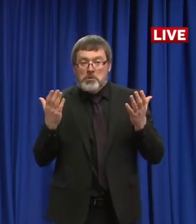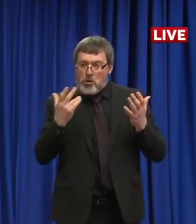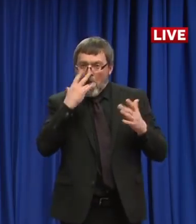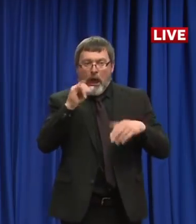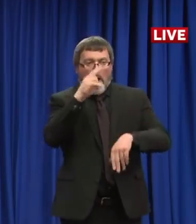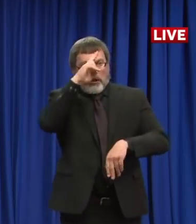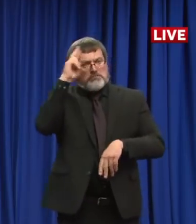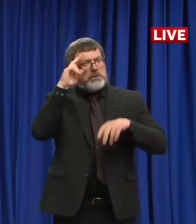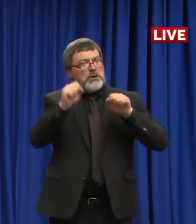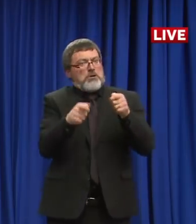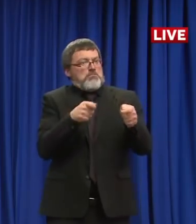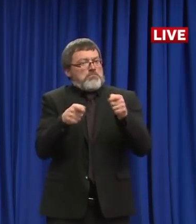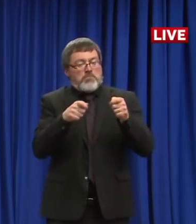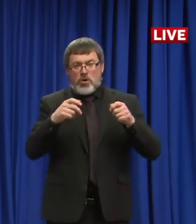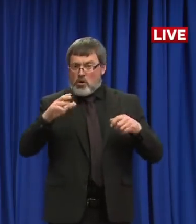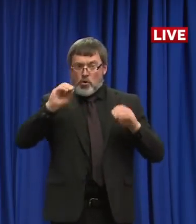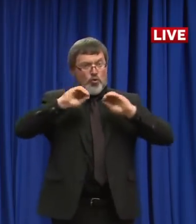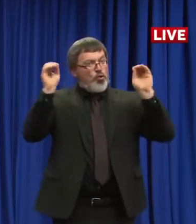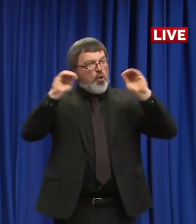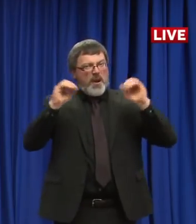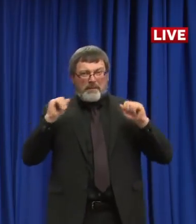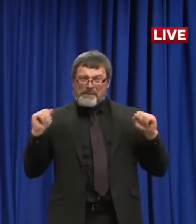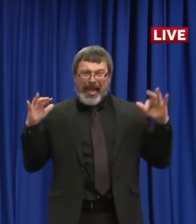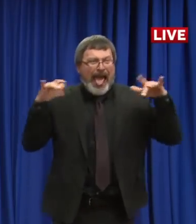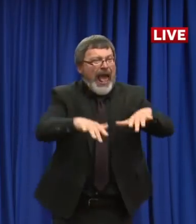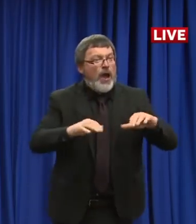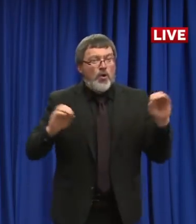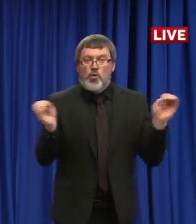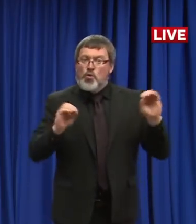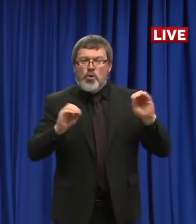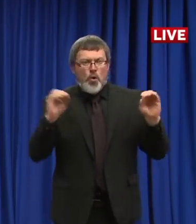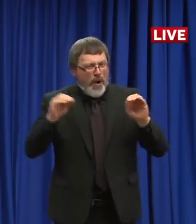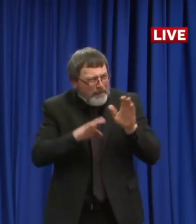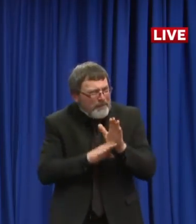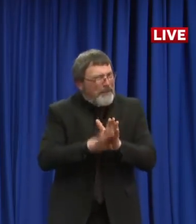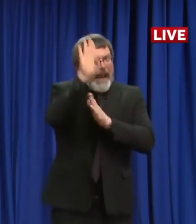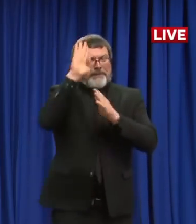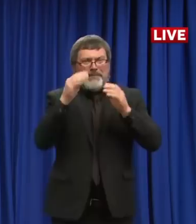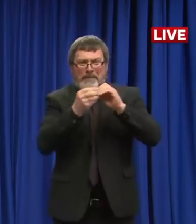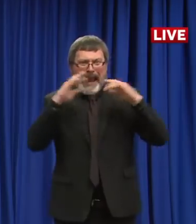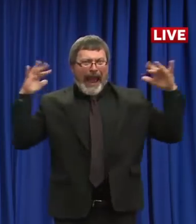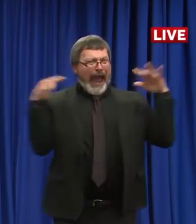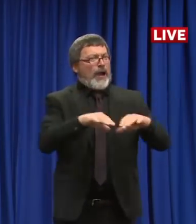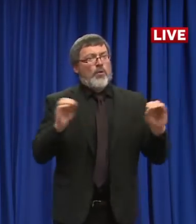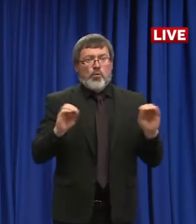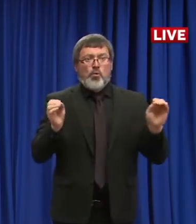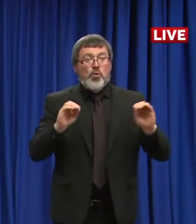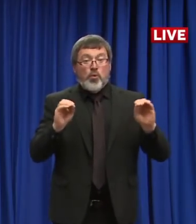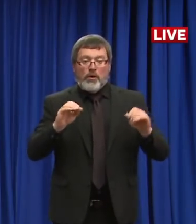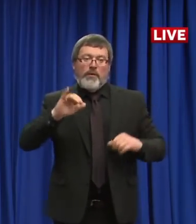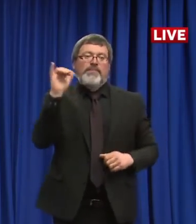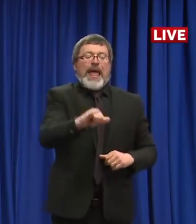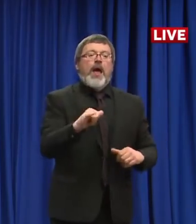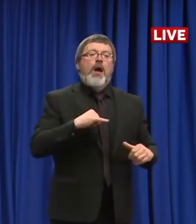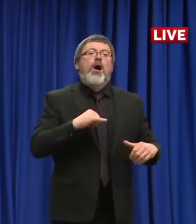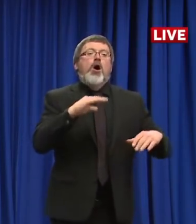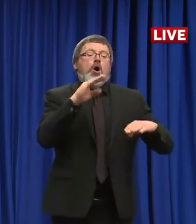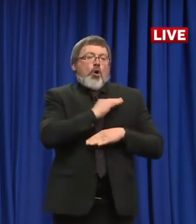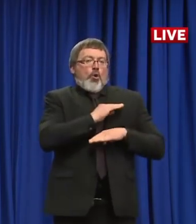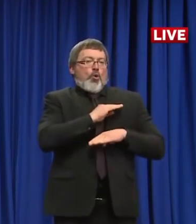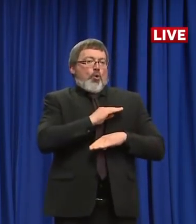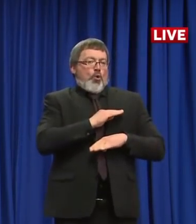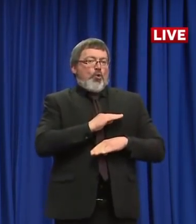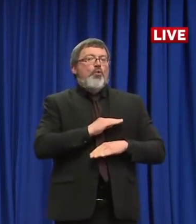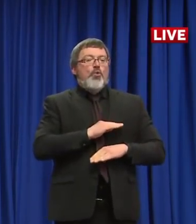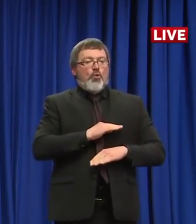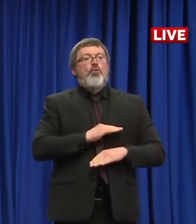surge or exponential increase in the number of people requiring hospitalization. And this is good news. But likely we will continue to see a